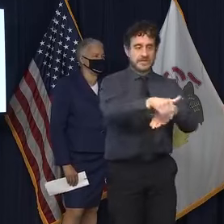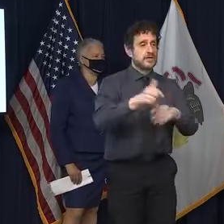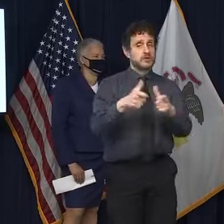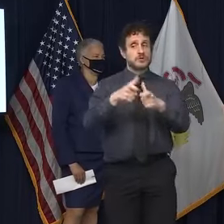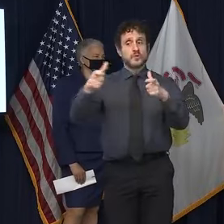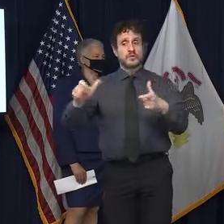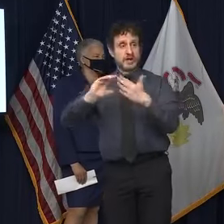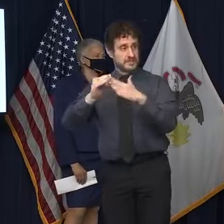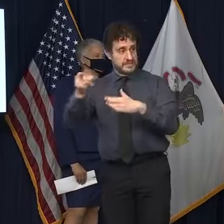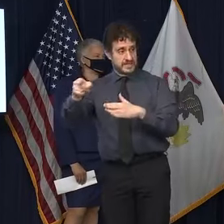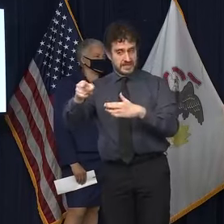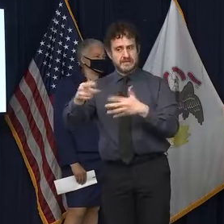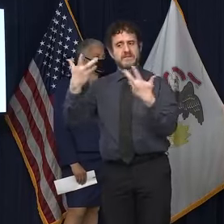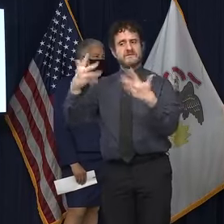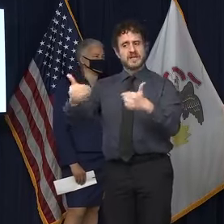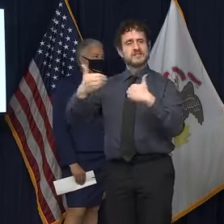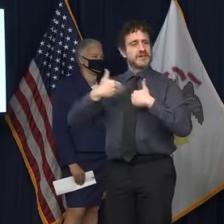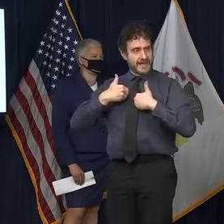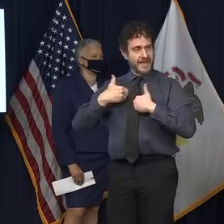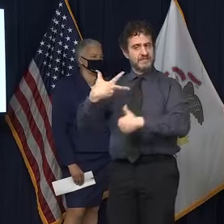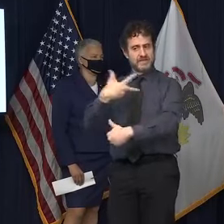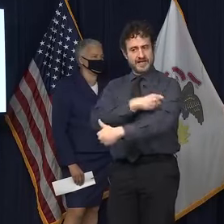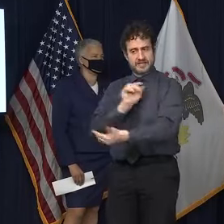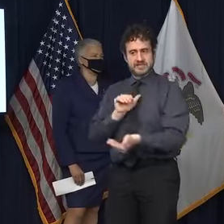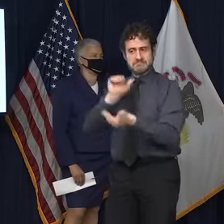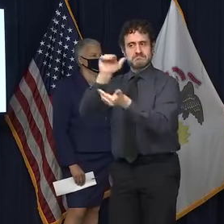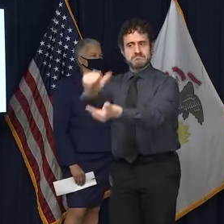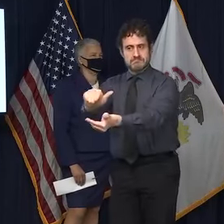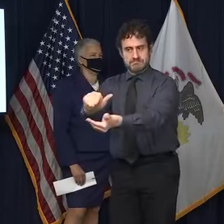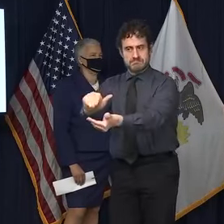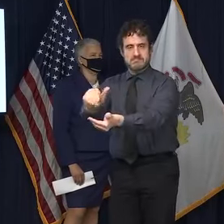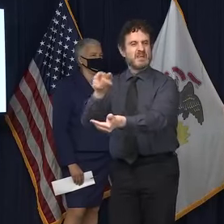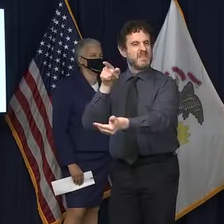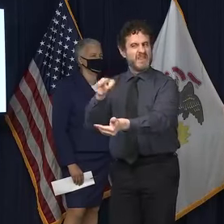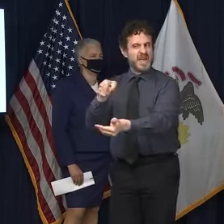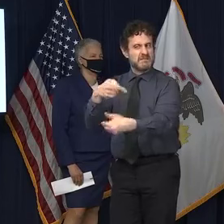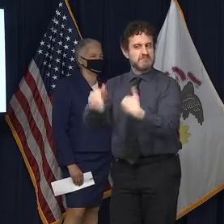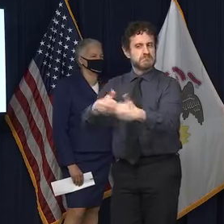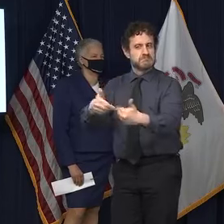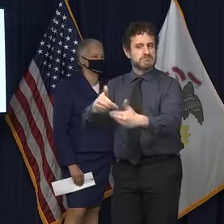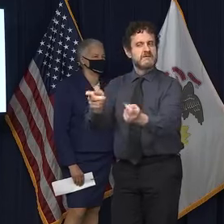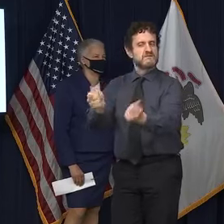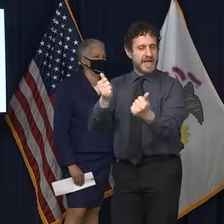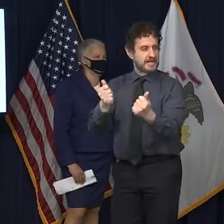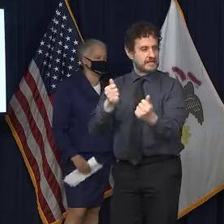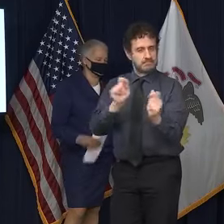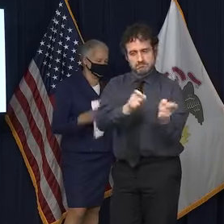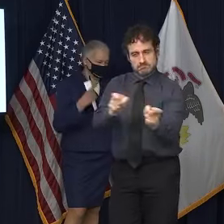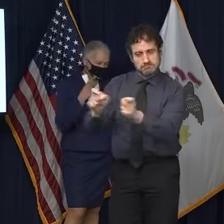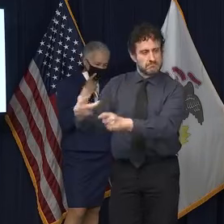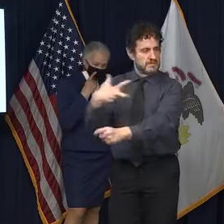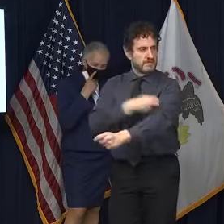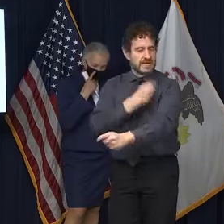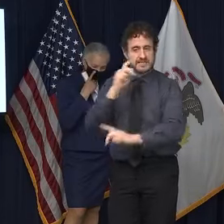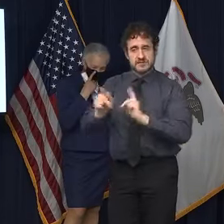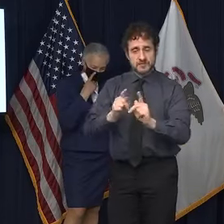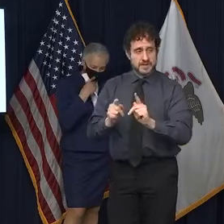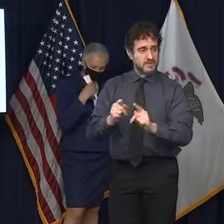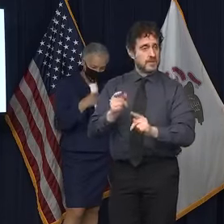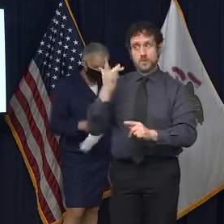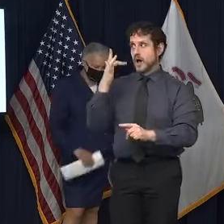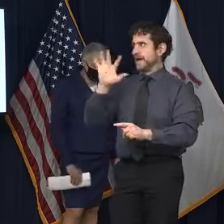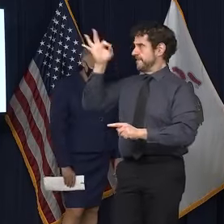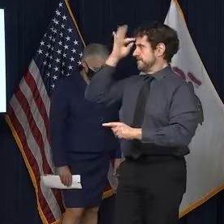cities typically have been faster than other areas of a state that is receiving shipments because they're going